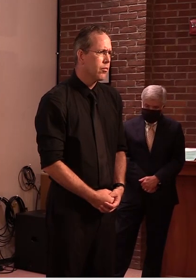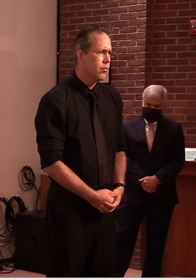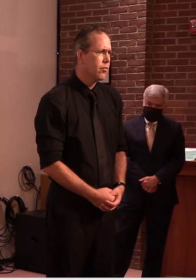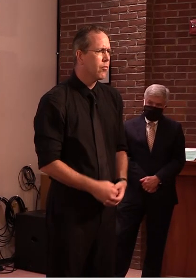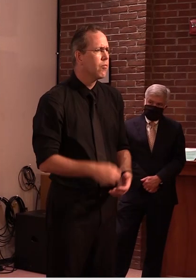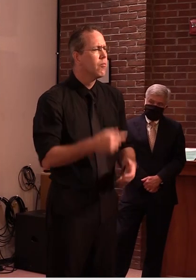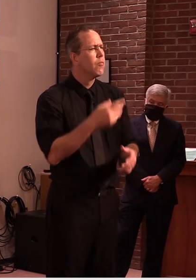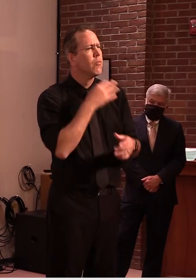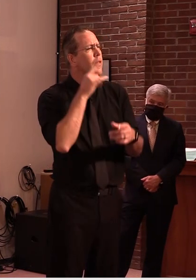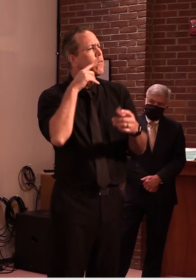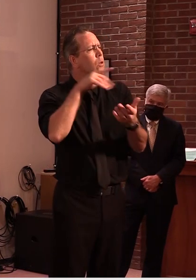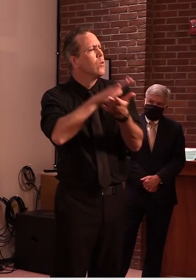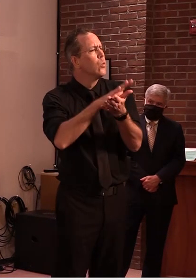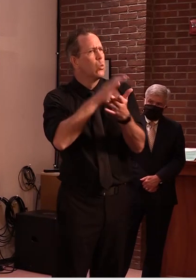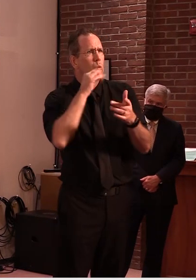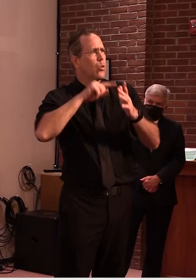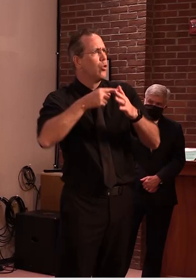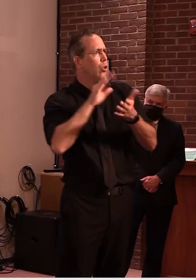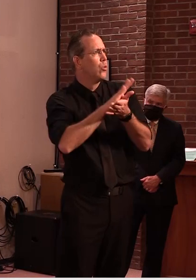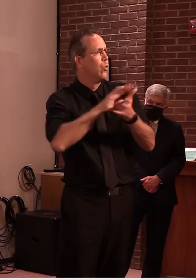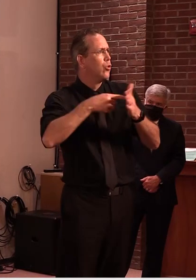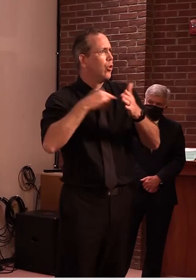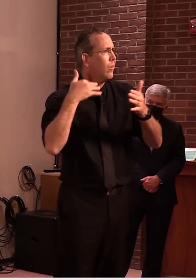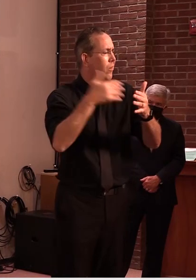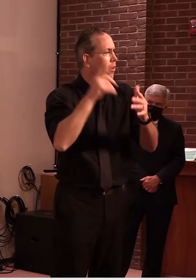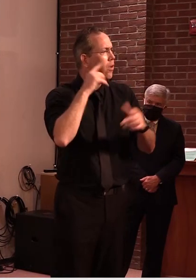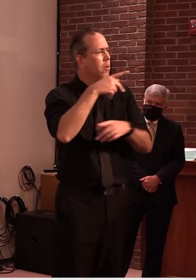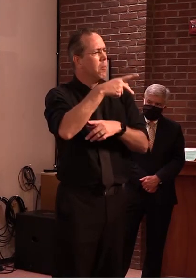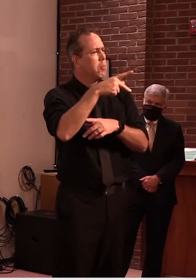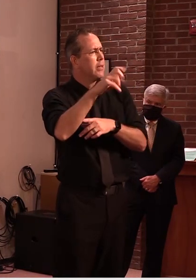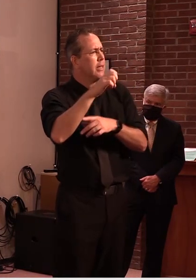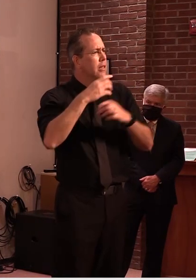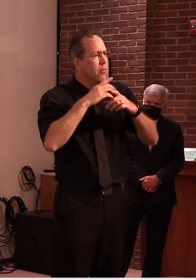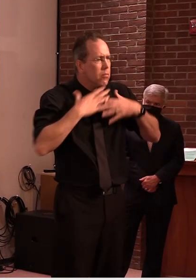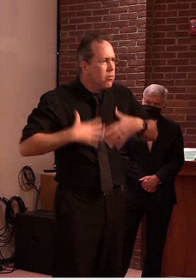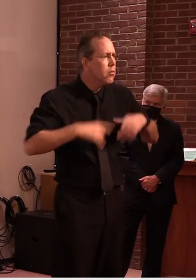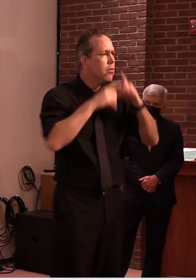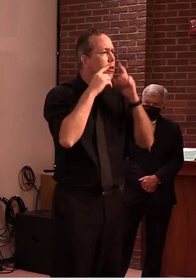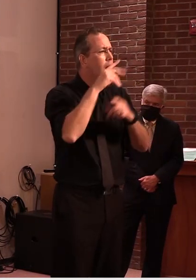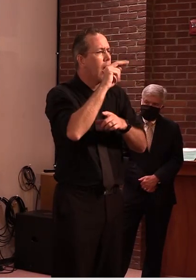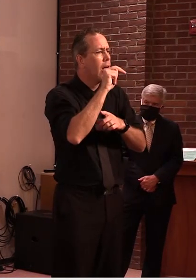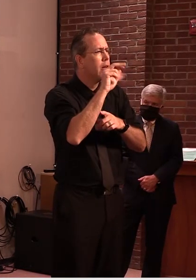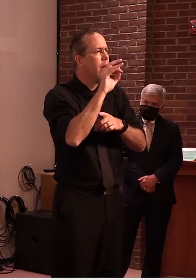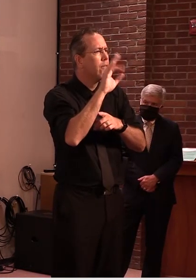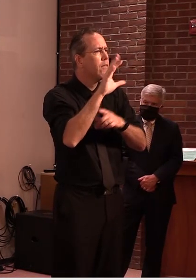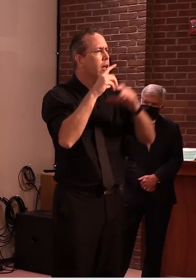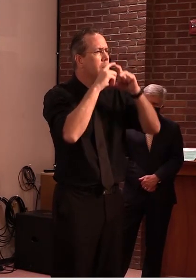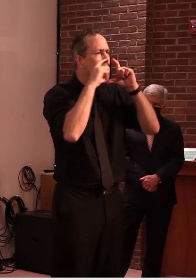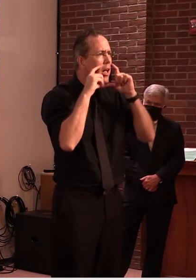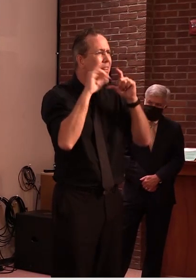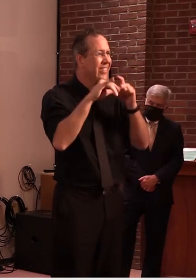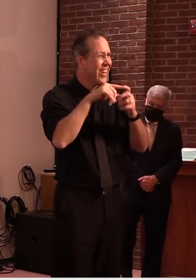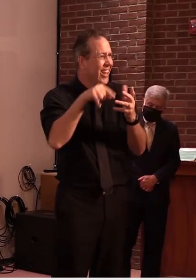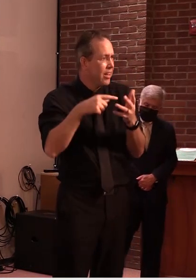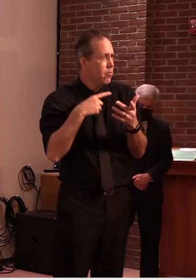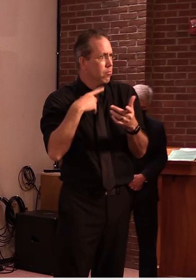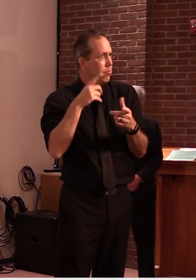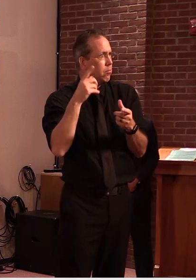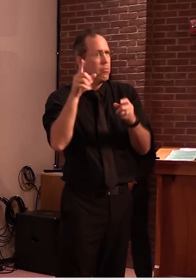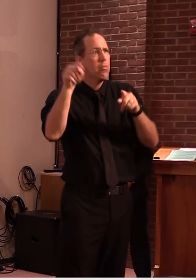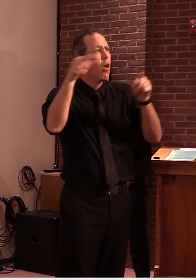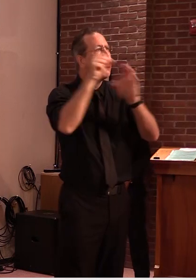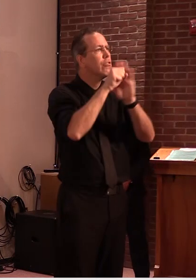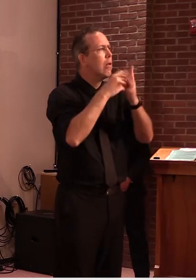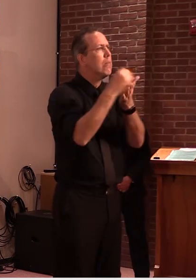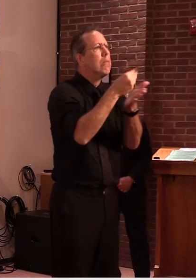secretary french or commissioner shirling maybe one or both of you could comment on